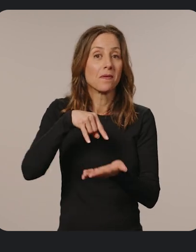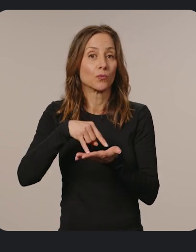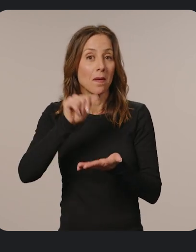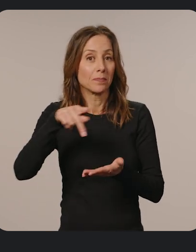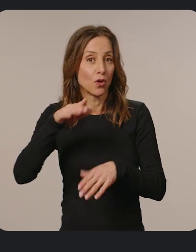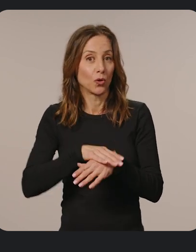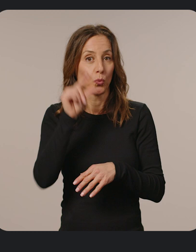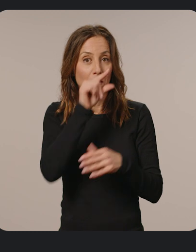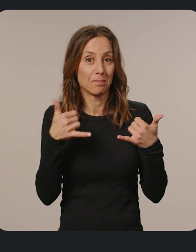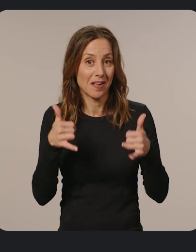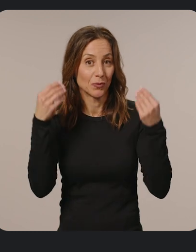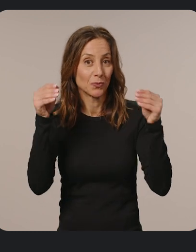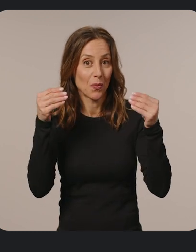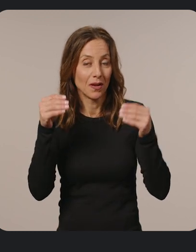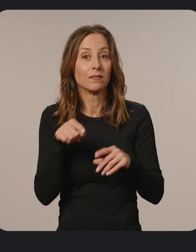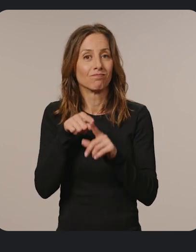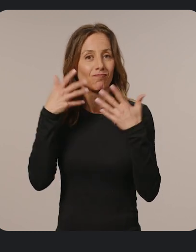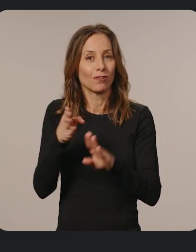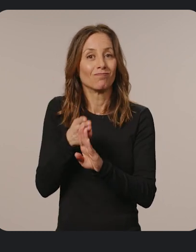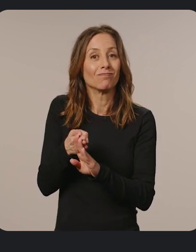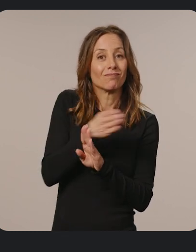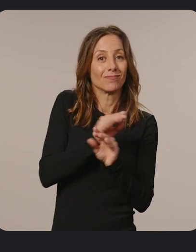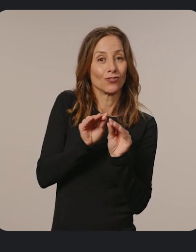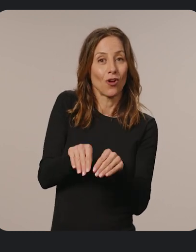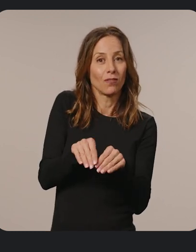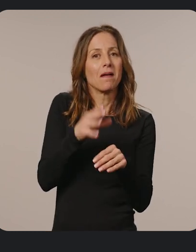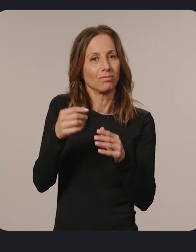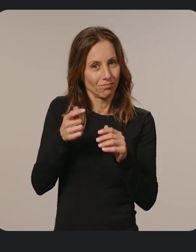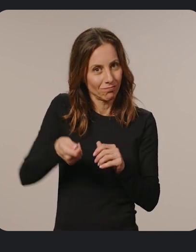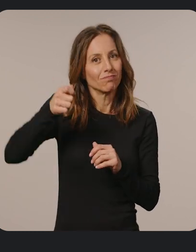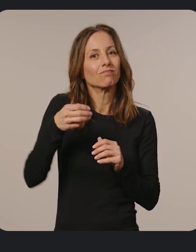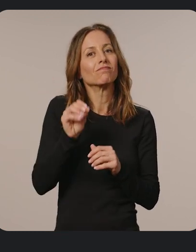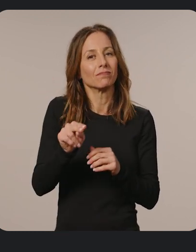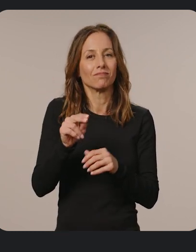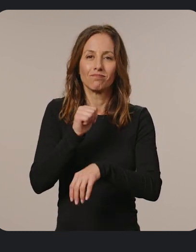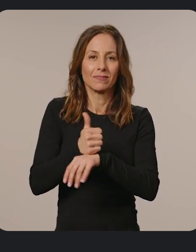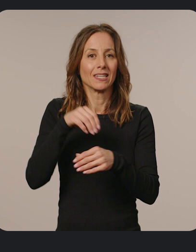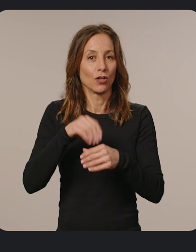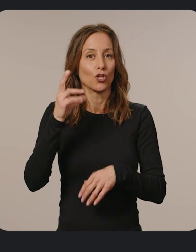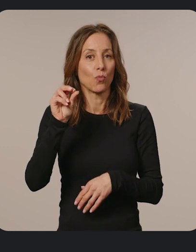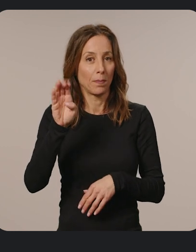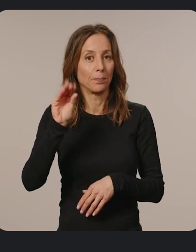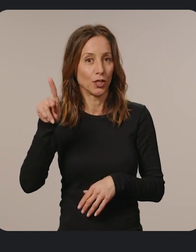and Android apps on the Google Play Store, which is pre-installed and enabled by default on Chromebooks.